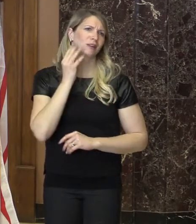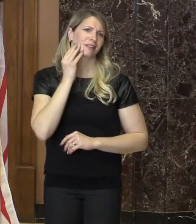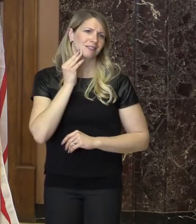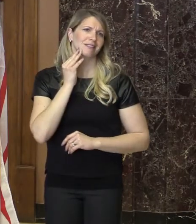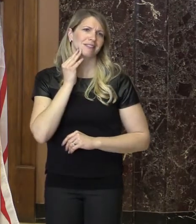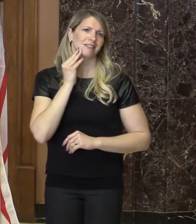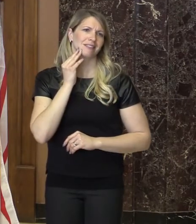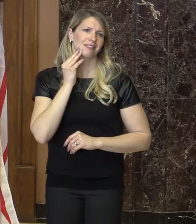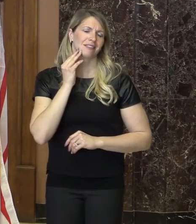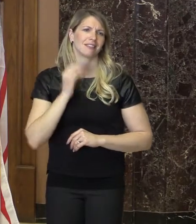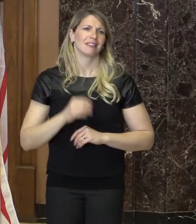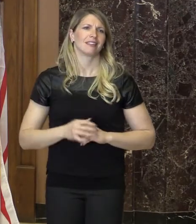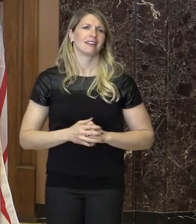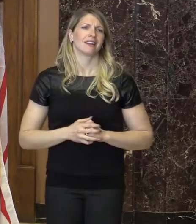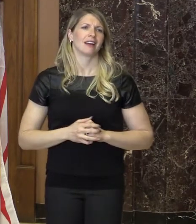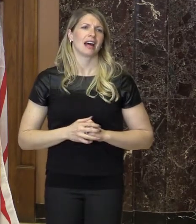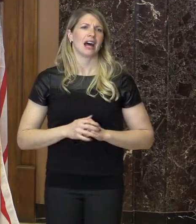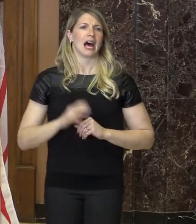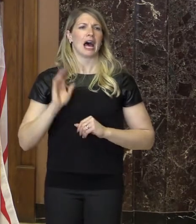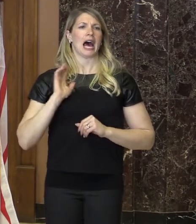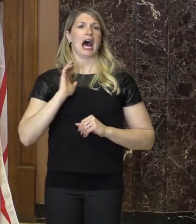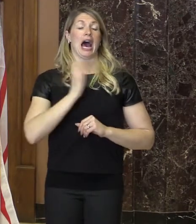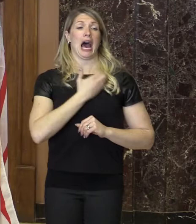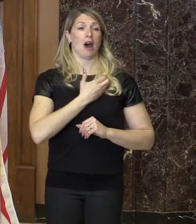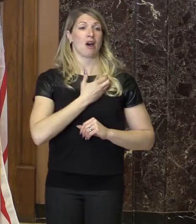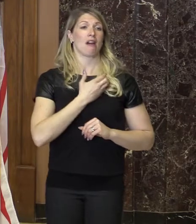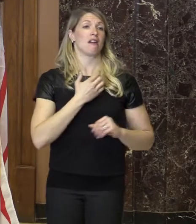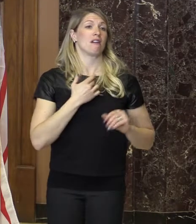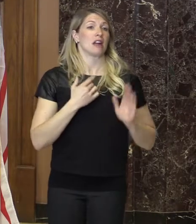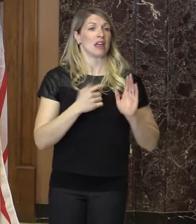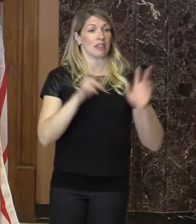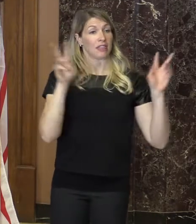Our theme, Herpy for the World, tells it all.